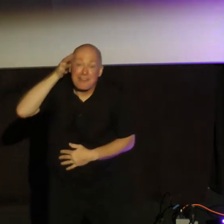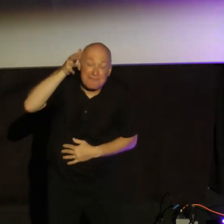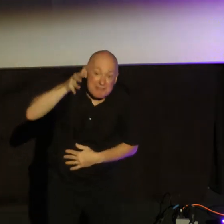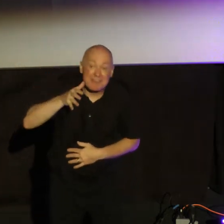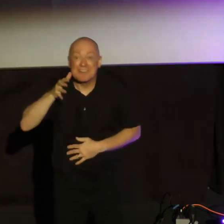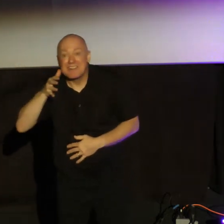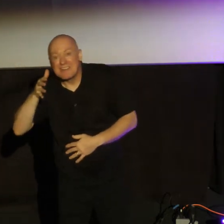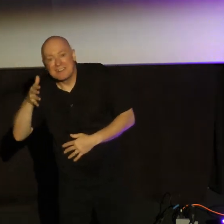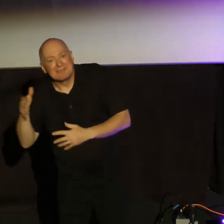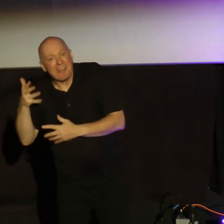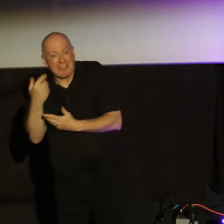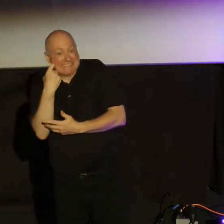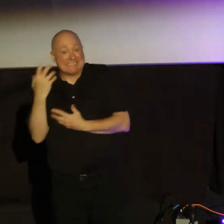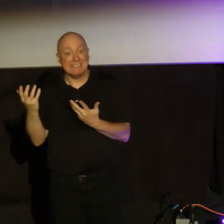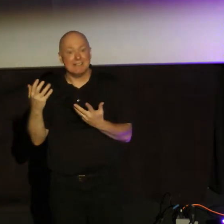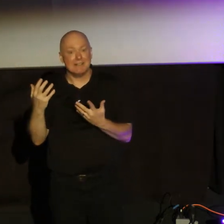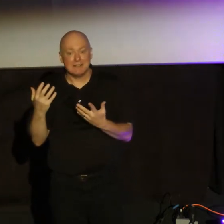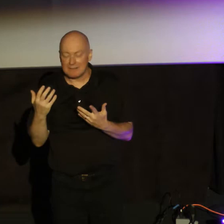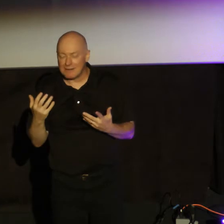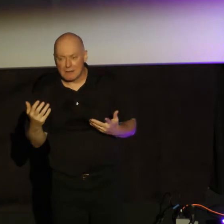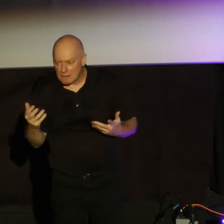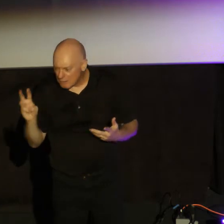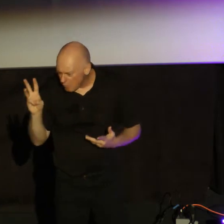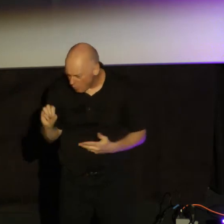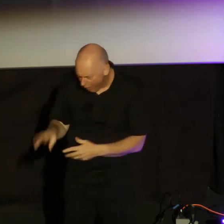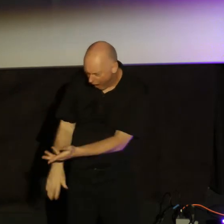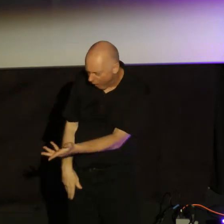GTA. And you think, wow, this is amazing.